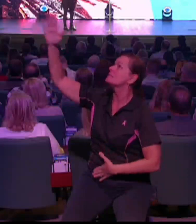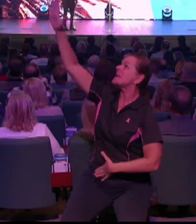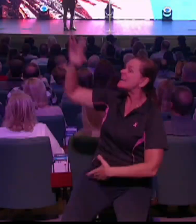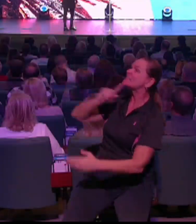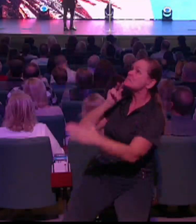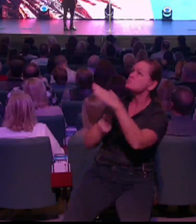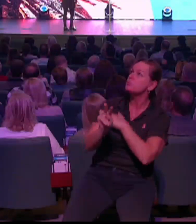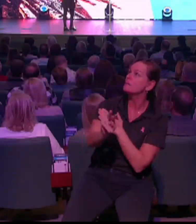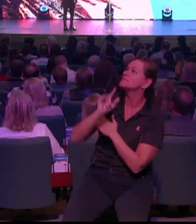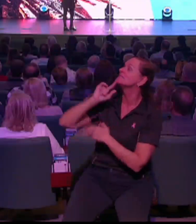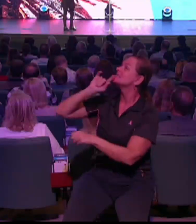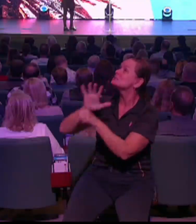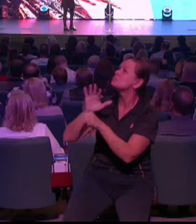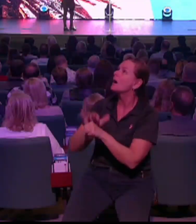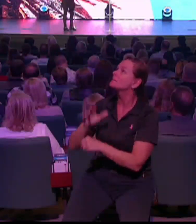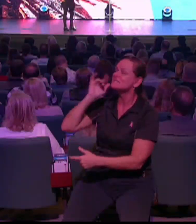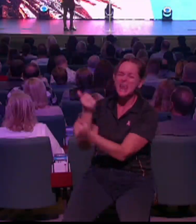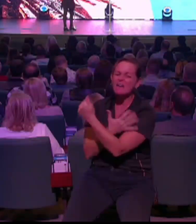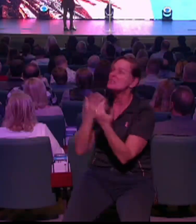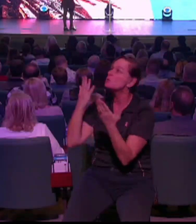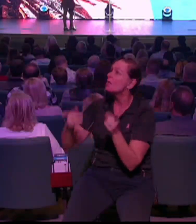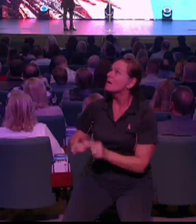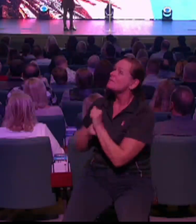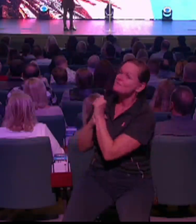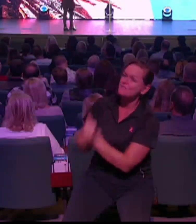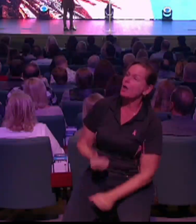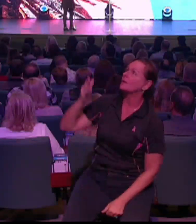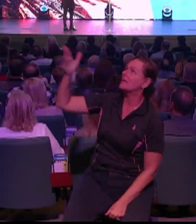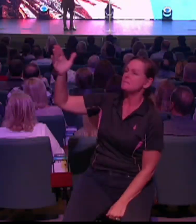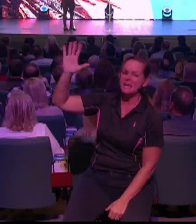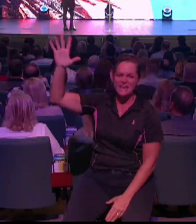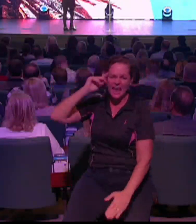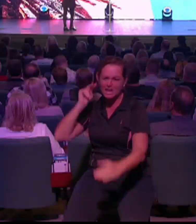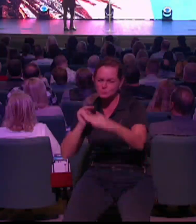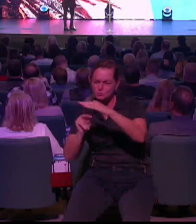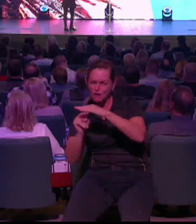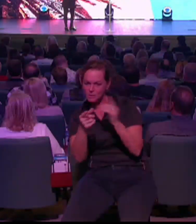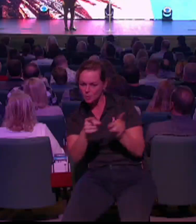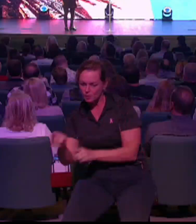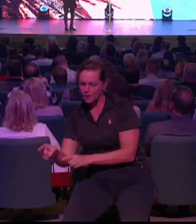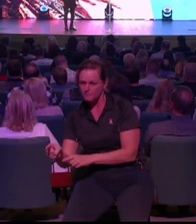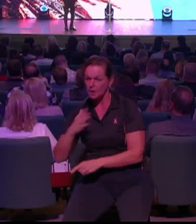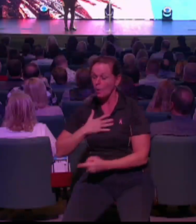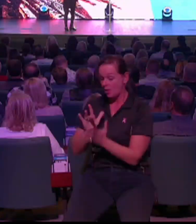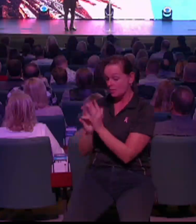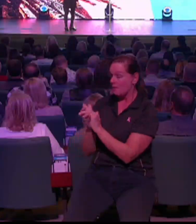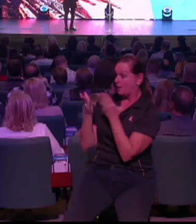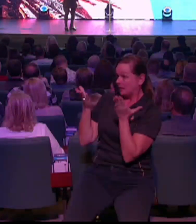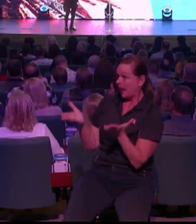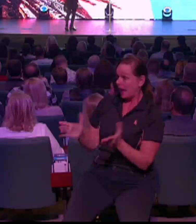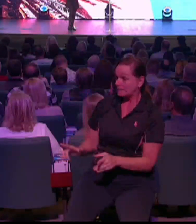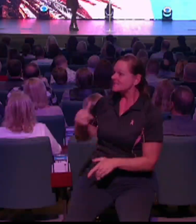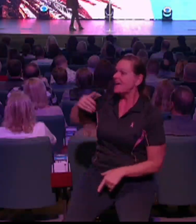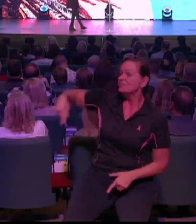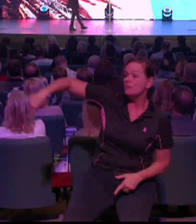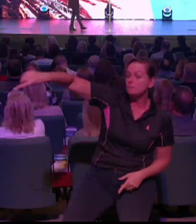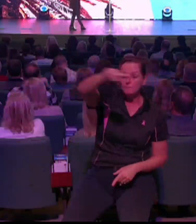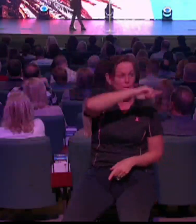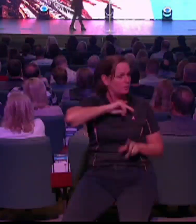his power. Because I believe that what I see in here is not what I see out there. And so until I see what I see in here is